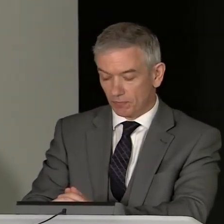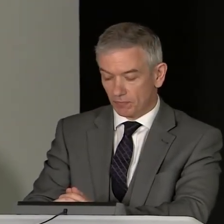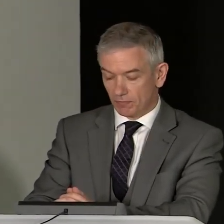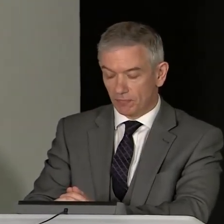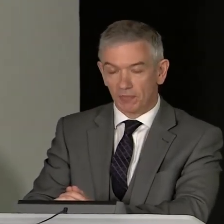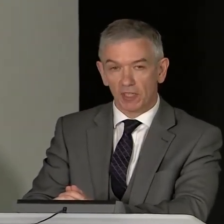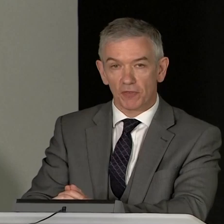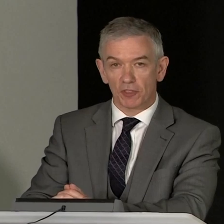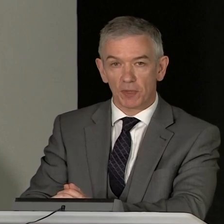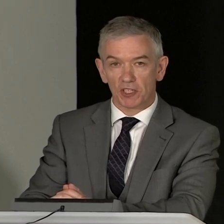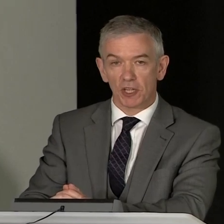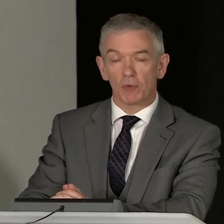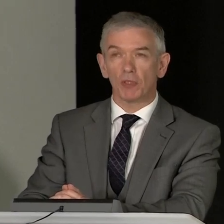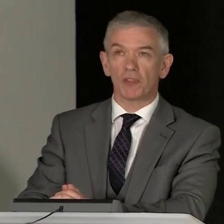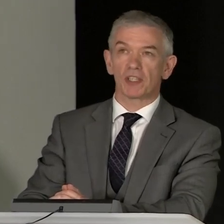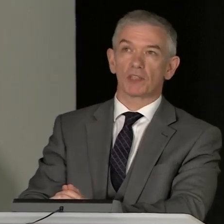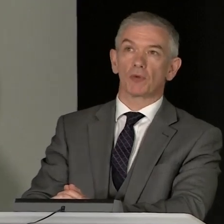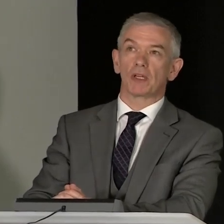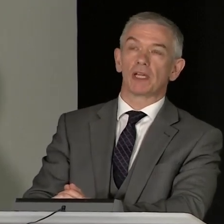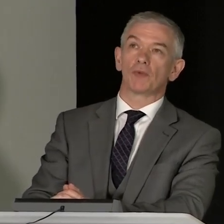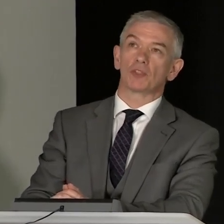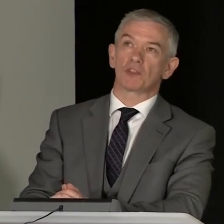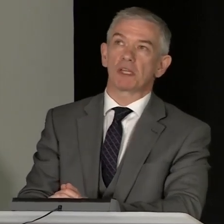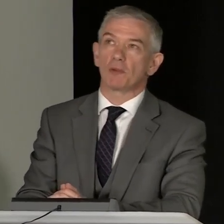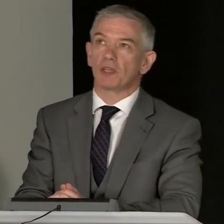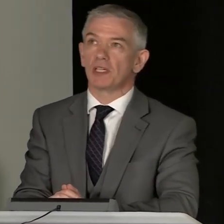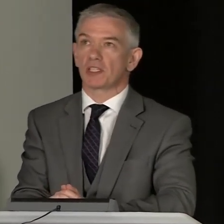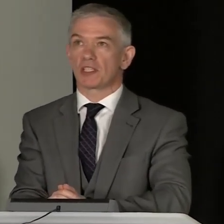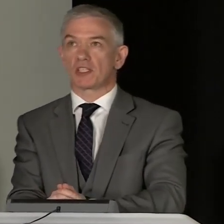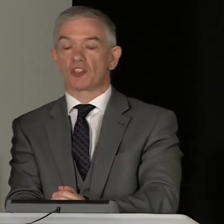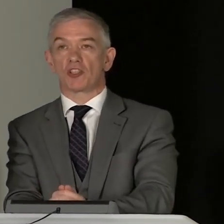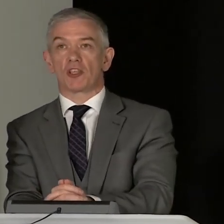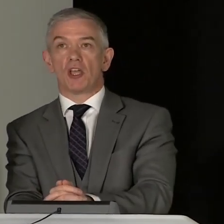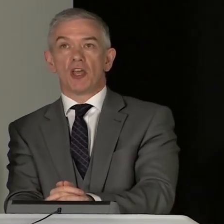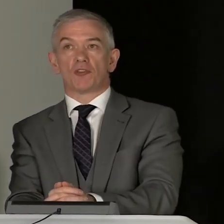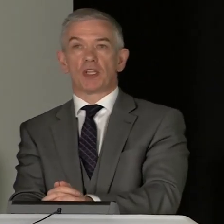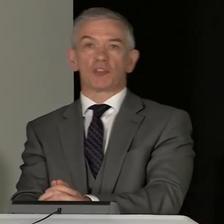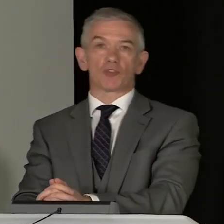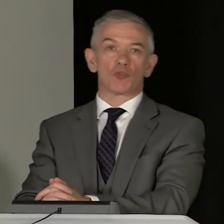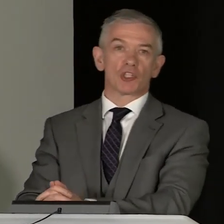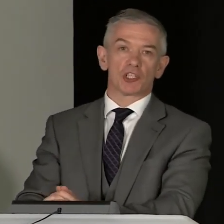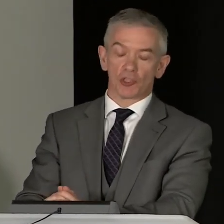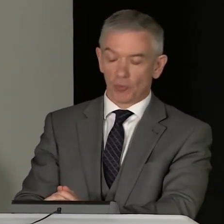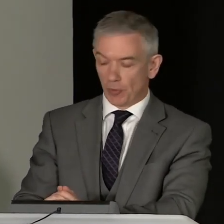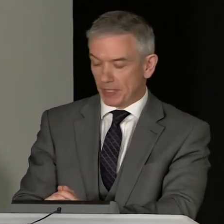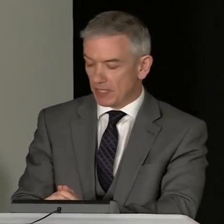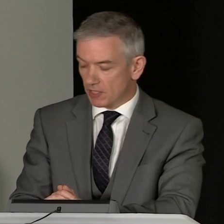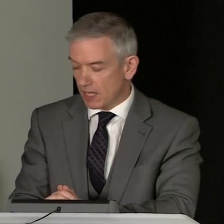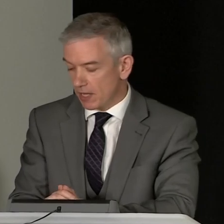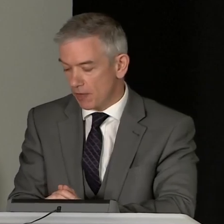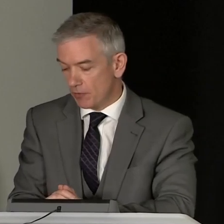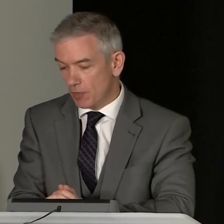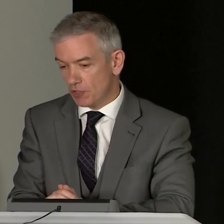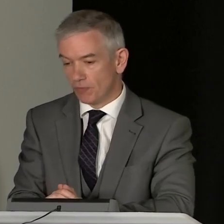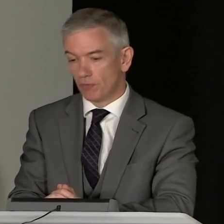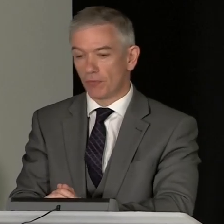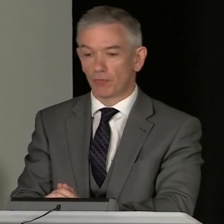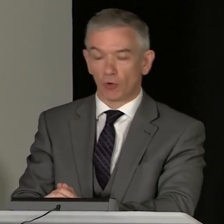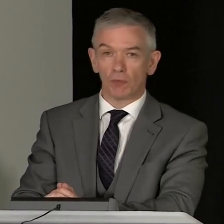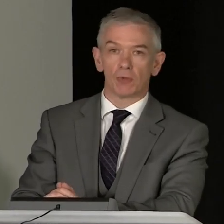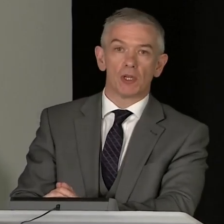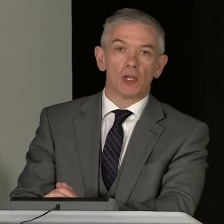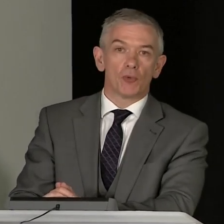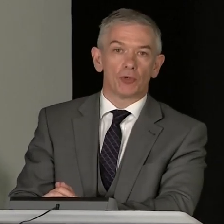just now still is? Thank you, First Minister. I mean, one of the things I want to speak about here is just the range of sources that we tend to get information